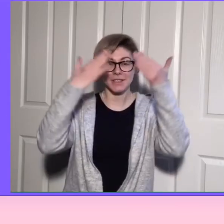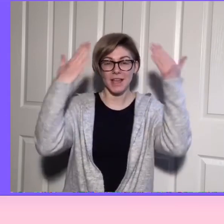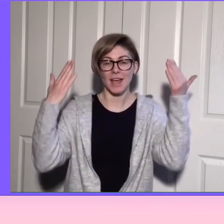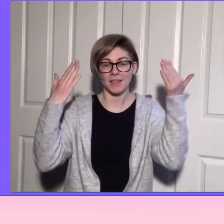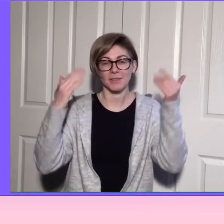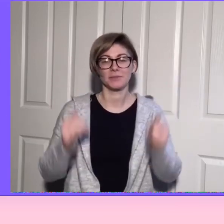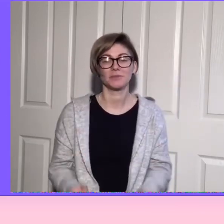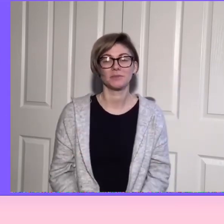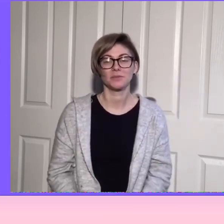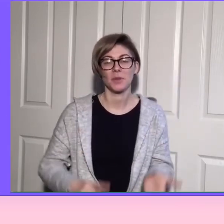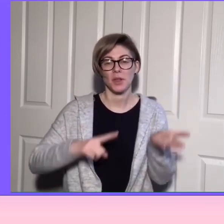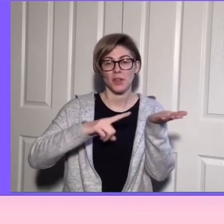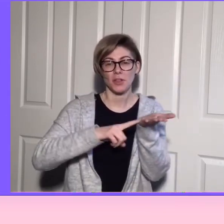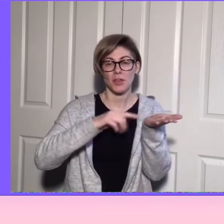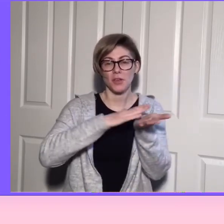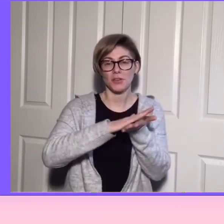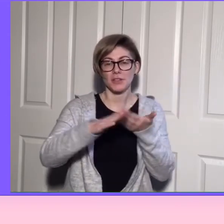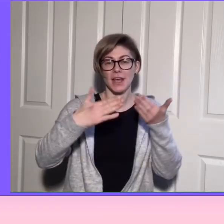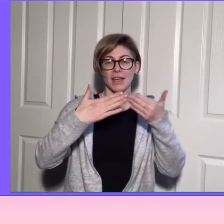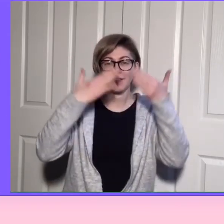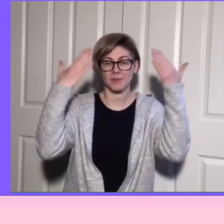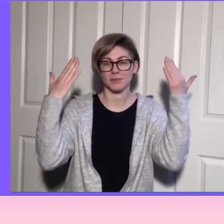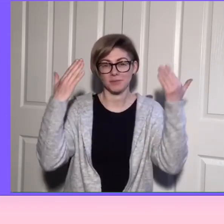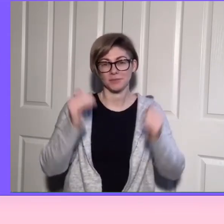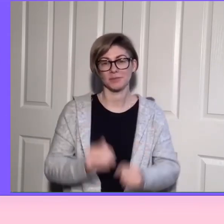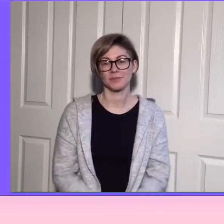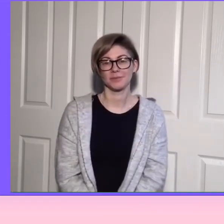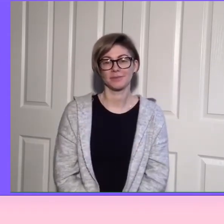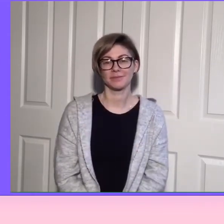Thursday, Thursday